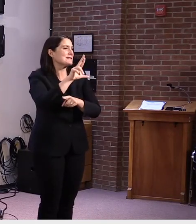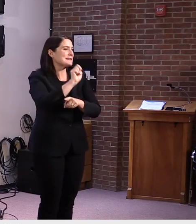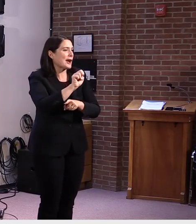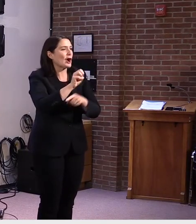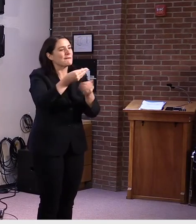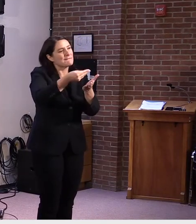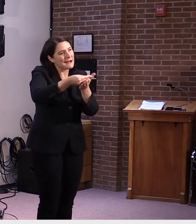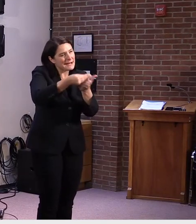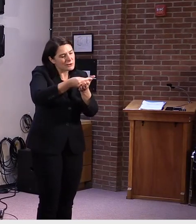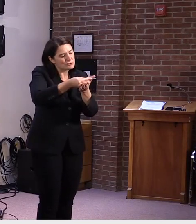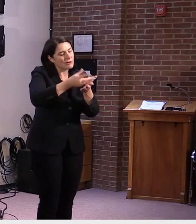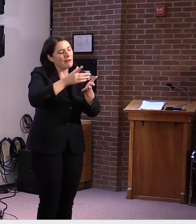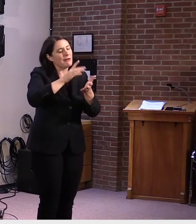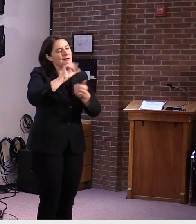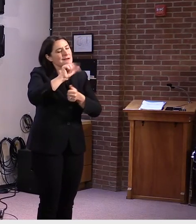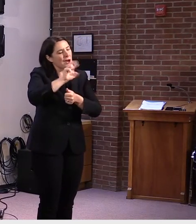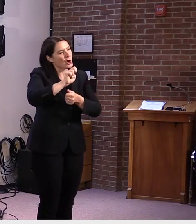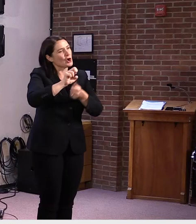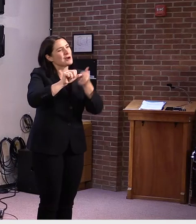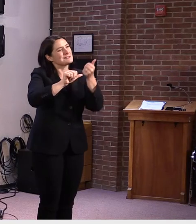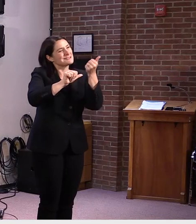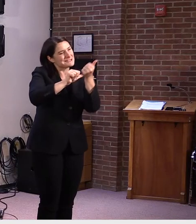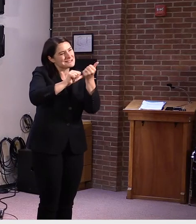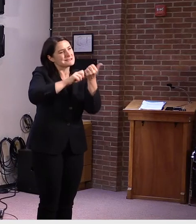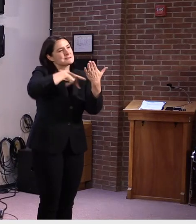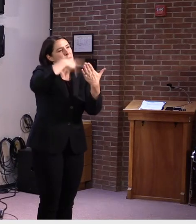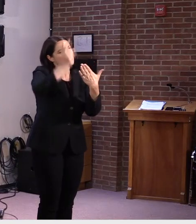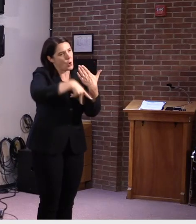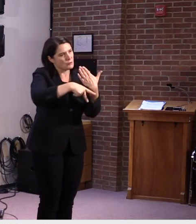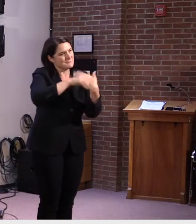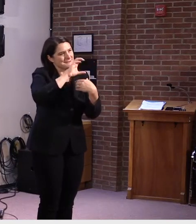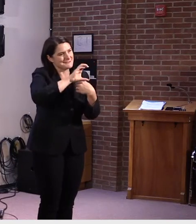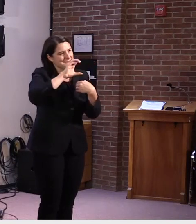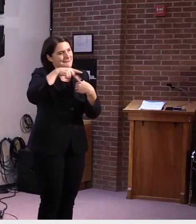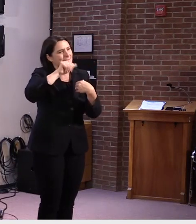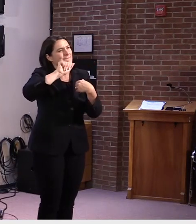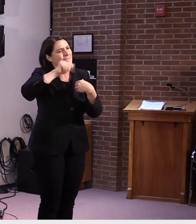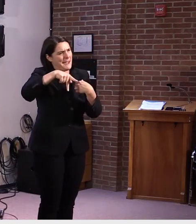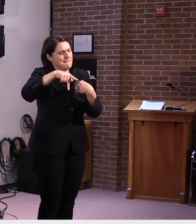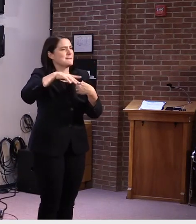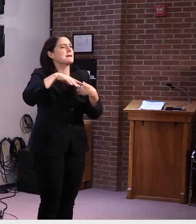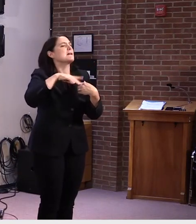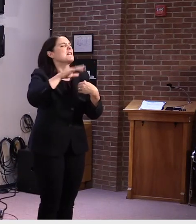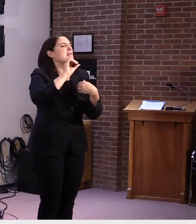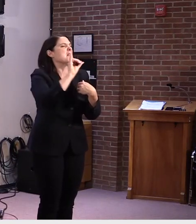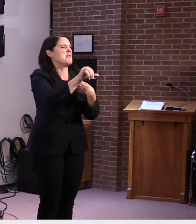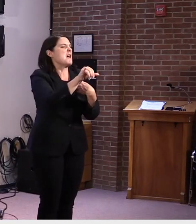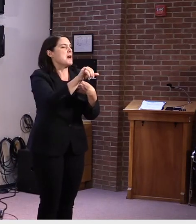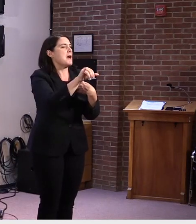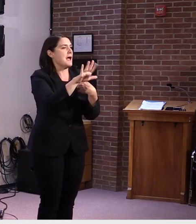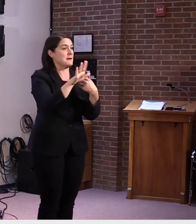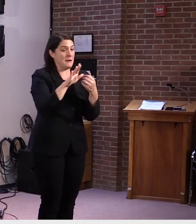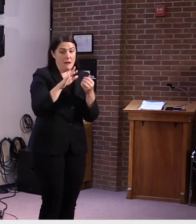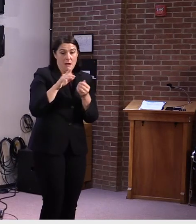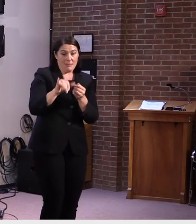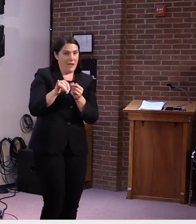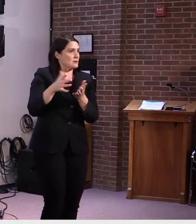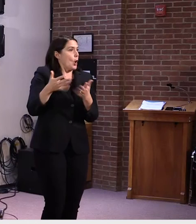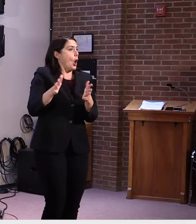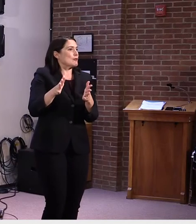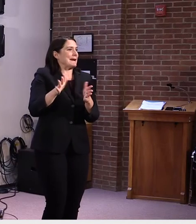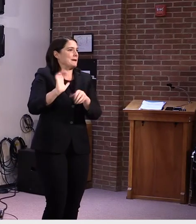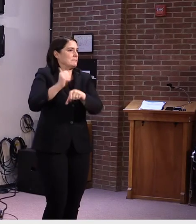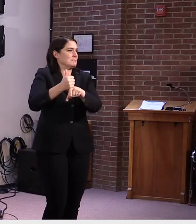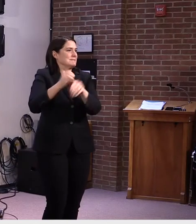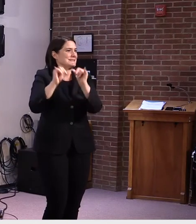program. It's called CCFAP and CCFAP pays tuition on behalf of eligible families directly